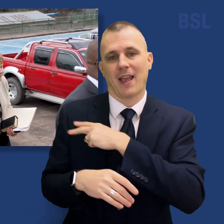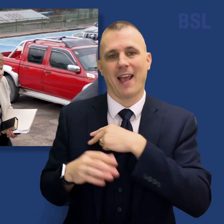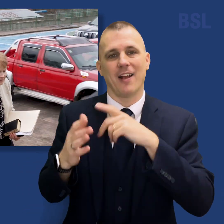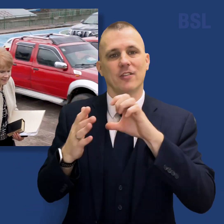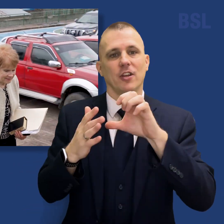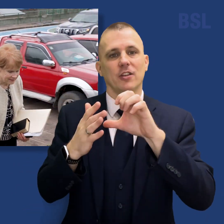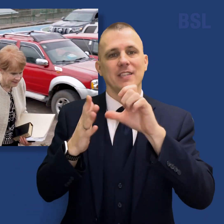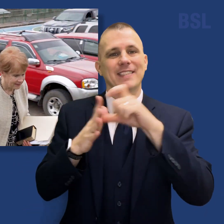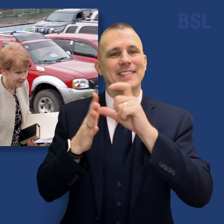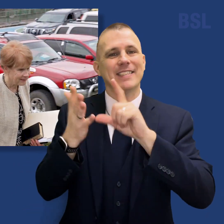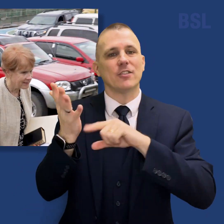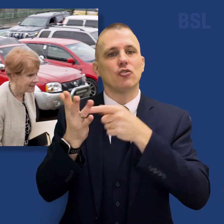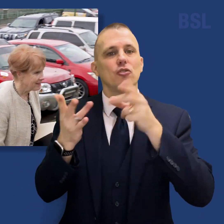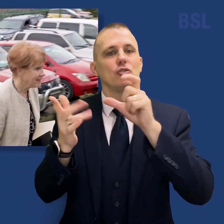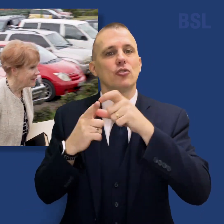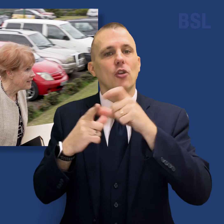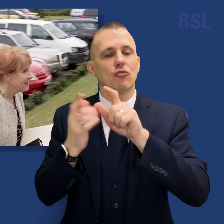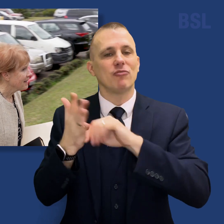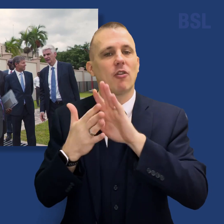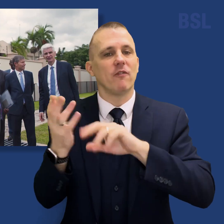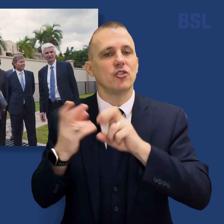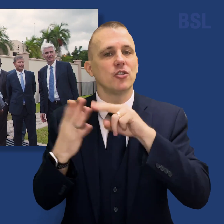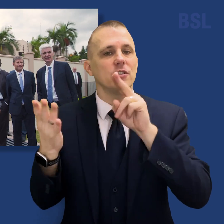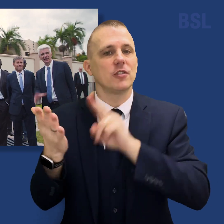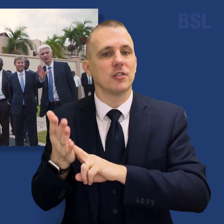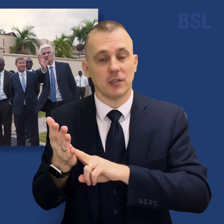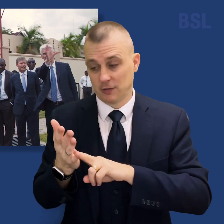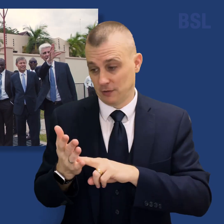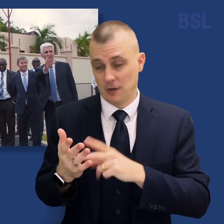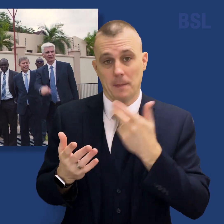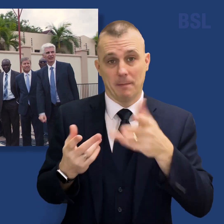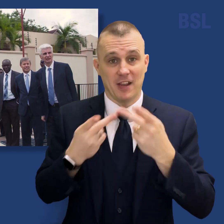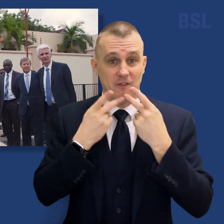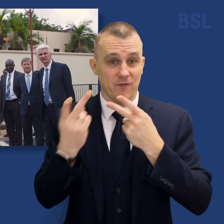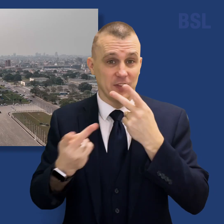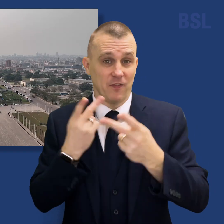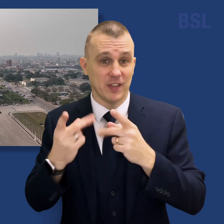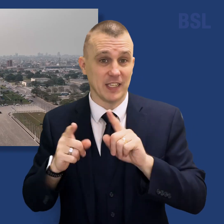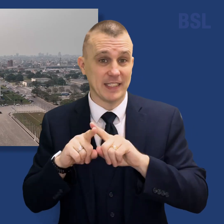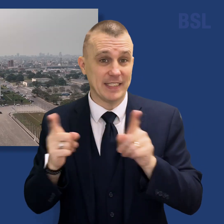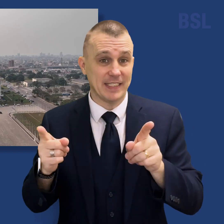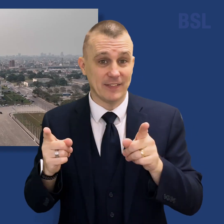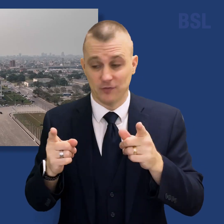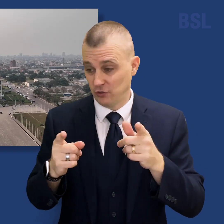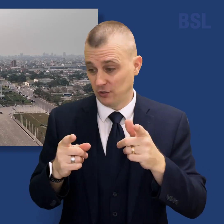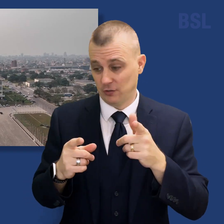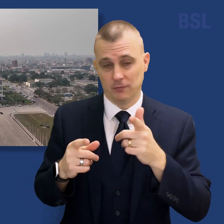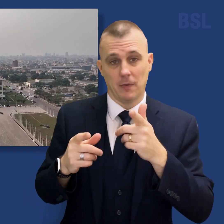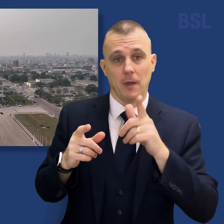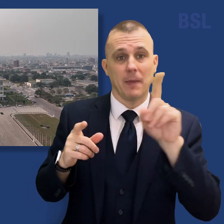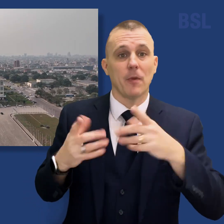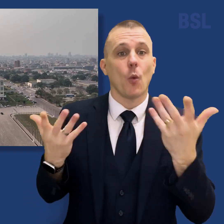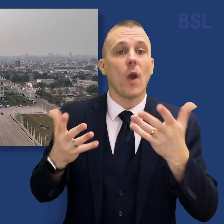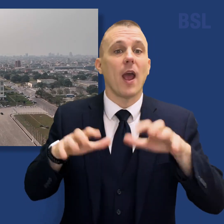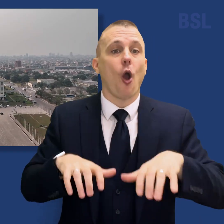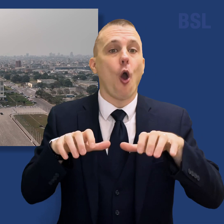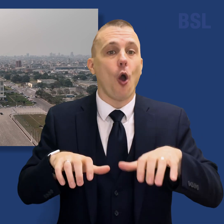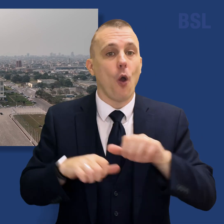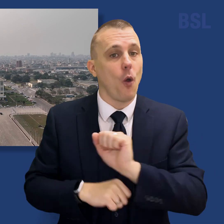Christofferson of the Quorum of the Twelve Apostles and other church leaders traveled to Kinshasa in the Democratic Republic of the Congo in